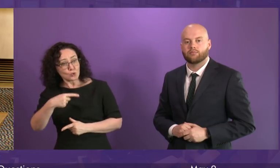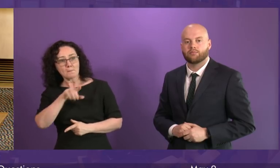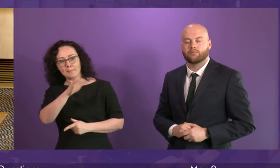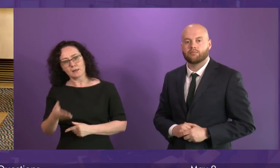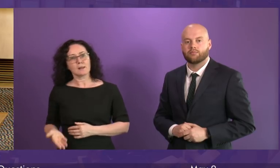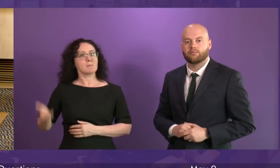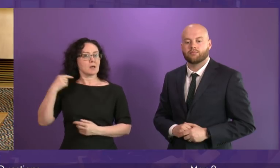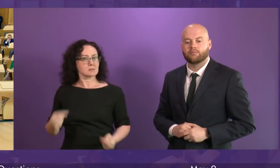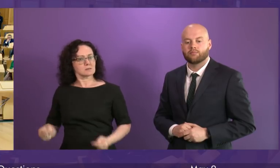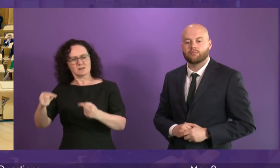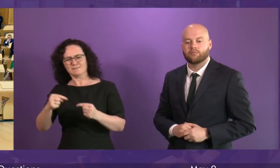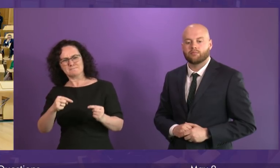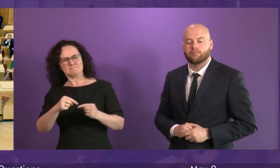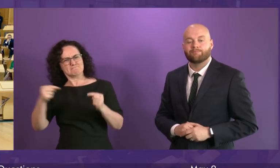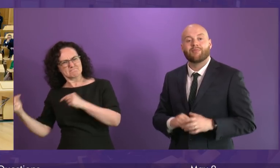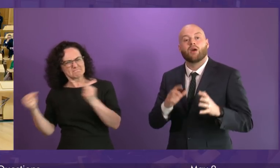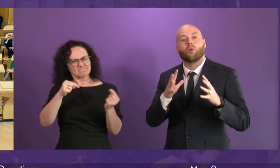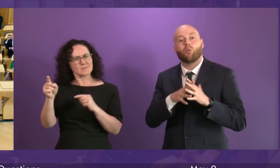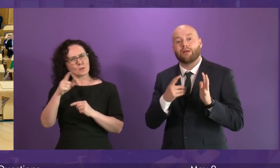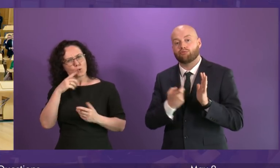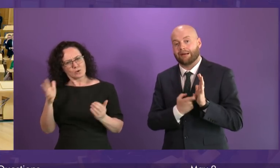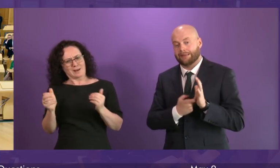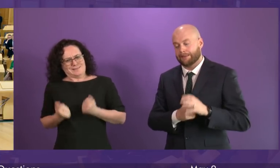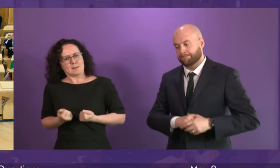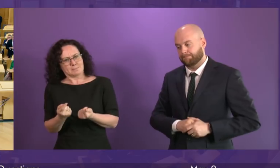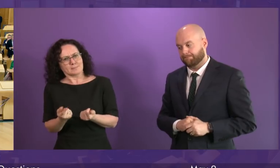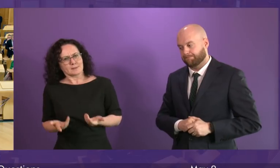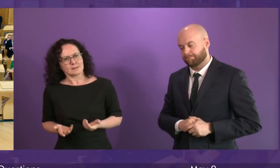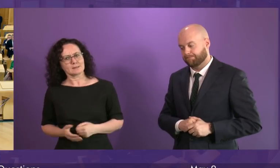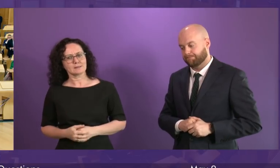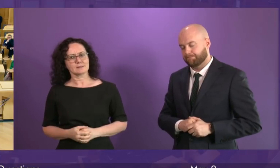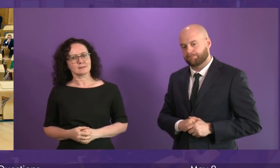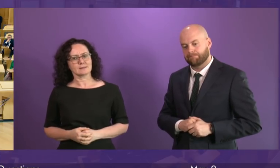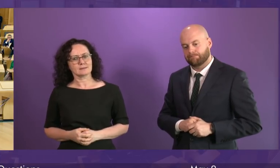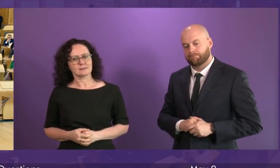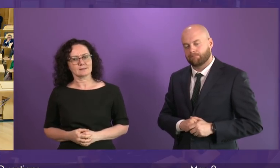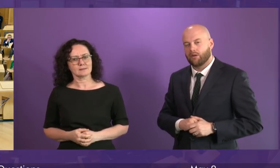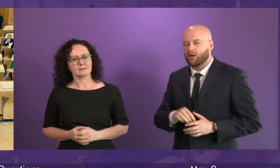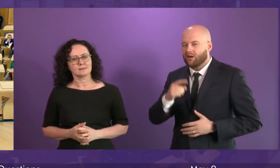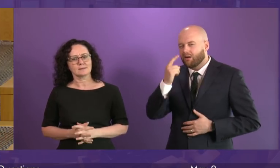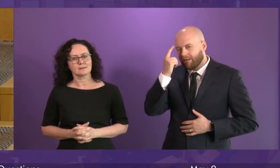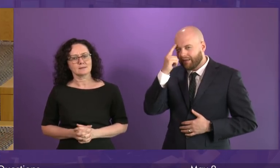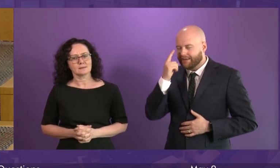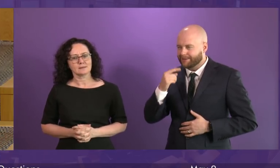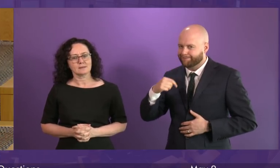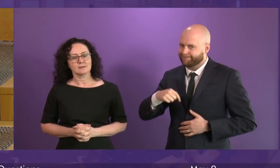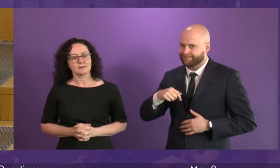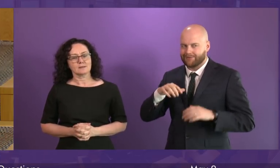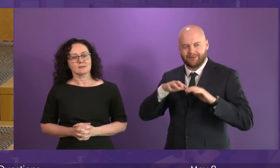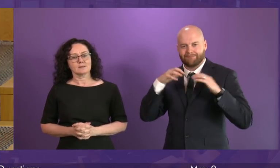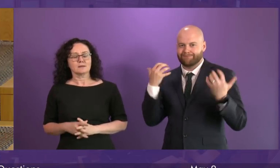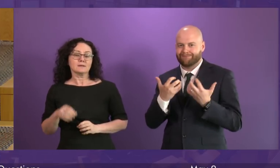opposition? Willie Rennie? I think everyone will have noticed that the first minister deliberately